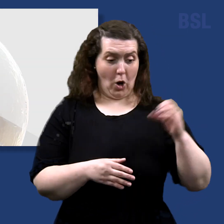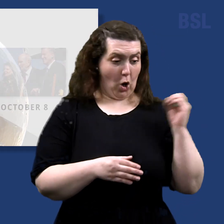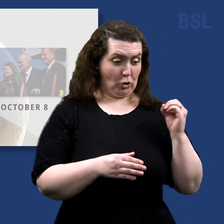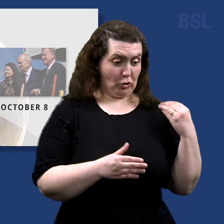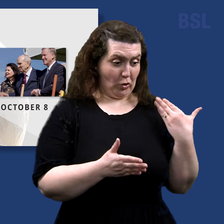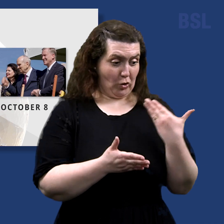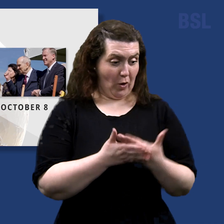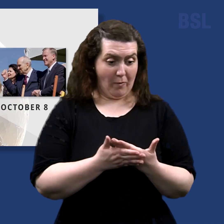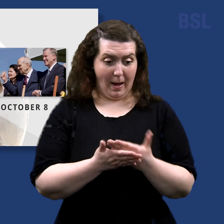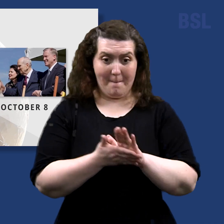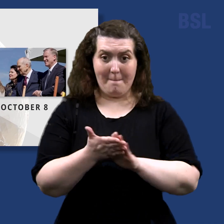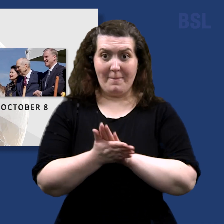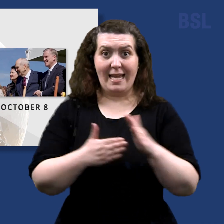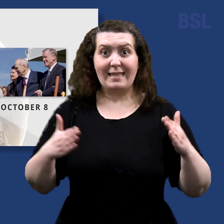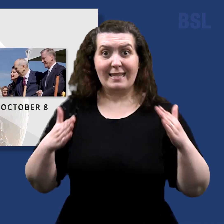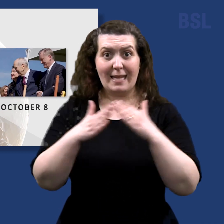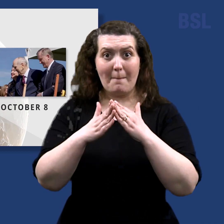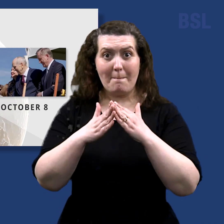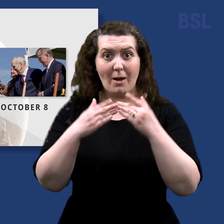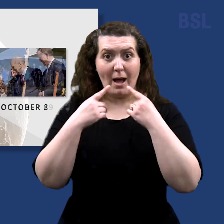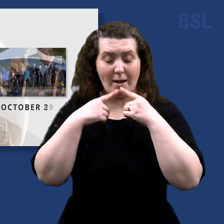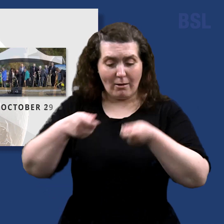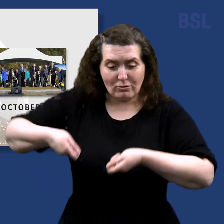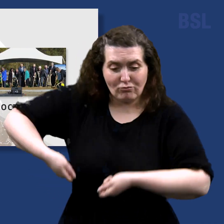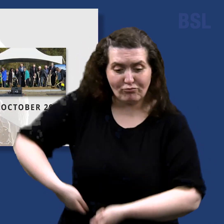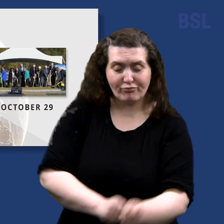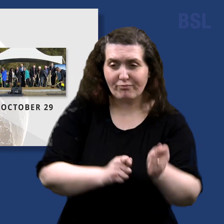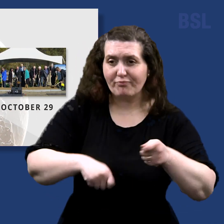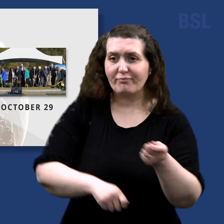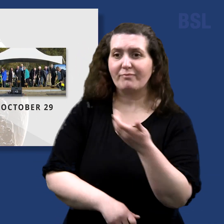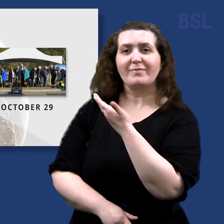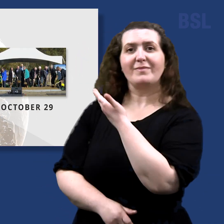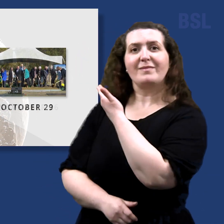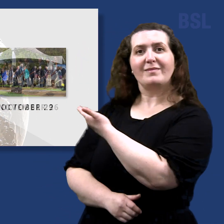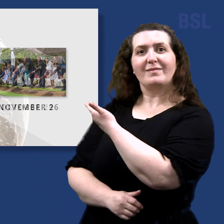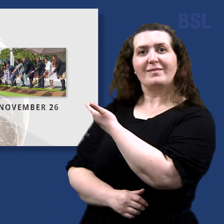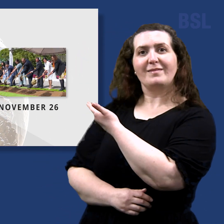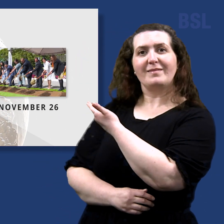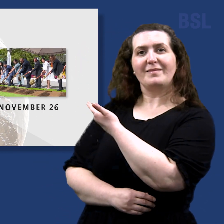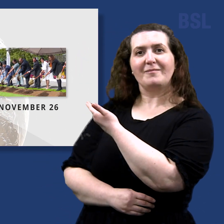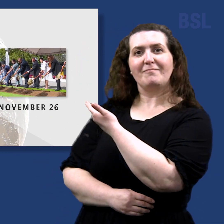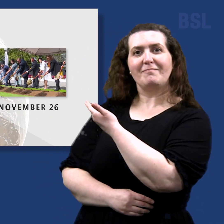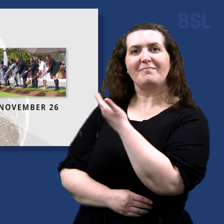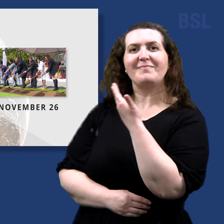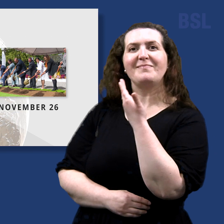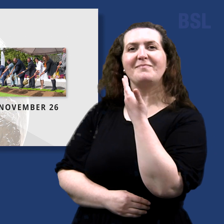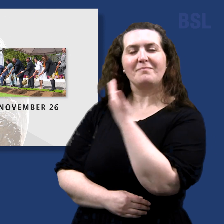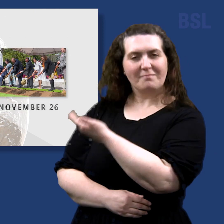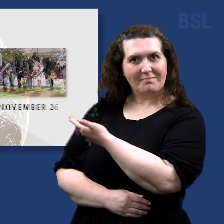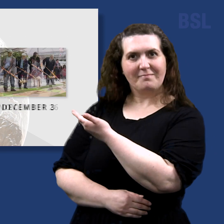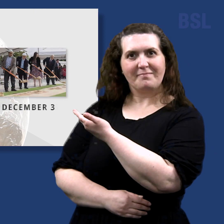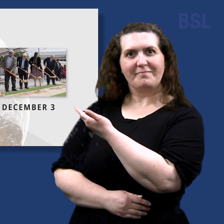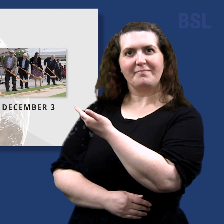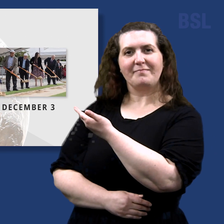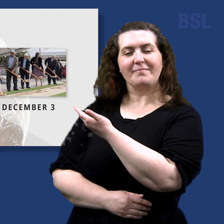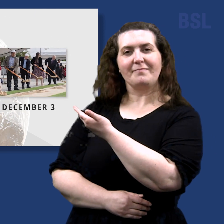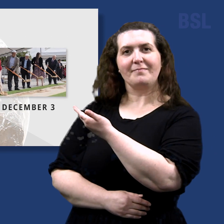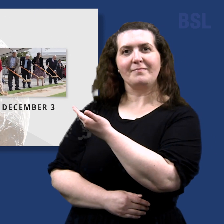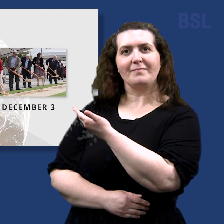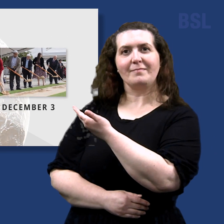temples in Heber Valley, Utah, Willemette Valley, Oregon, Managua, Nicaragua, Miraflores, Guatemala